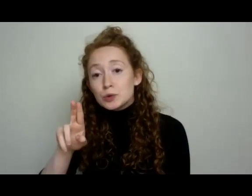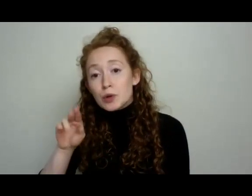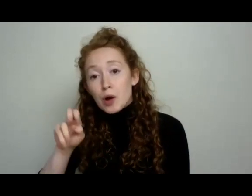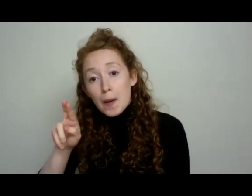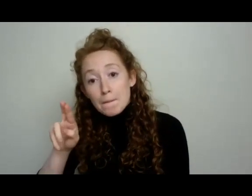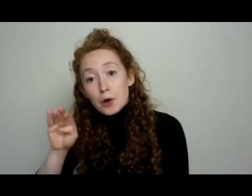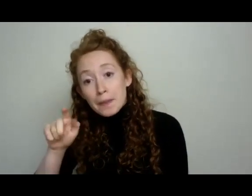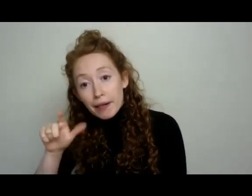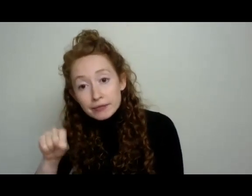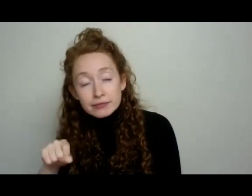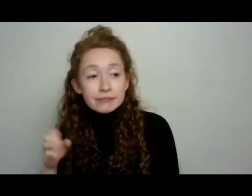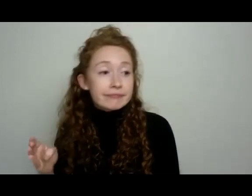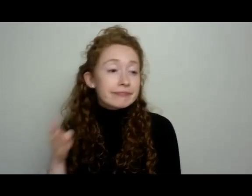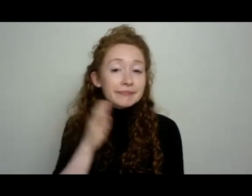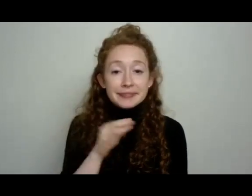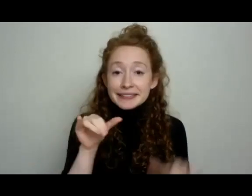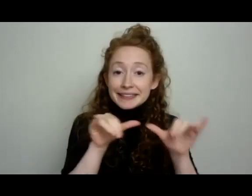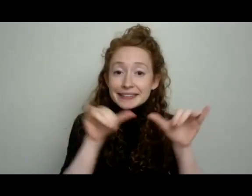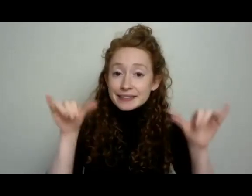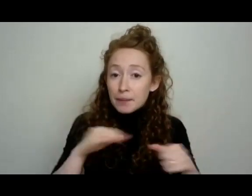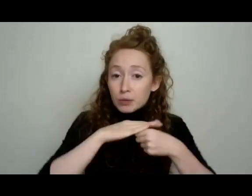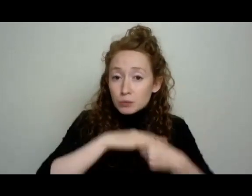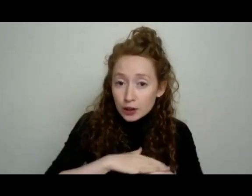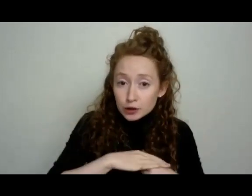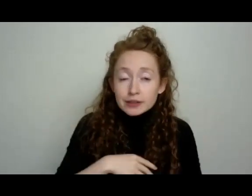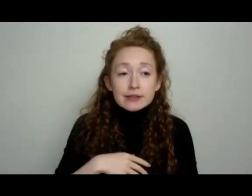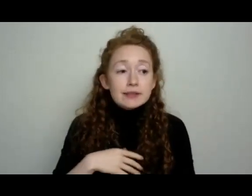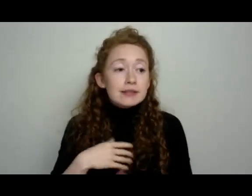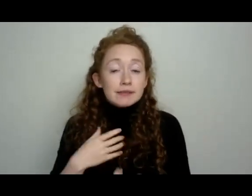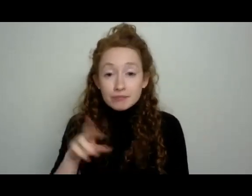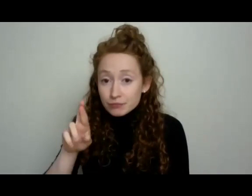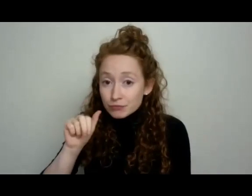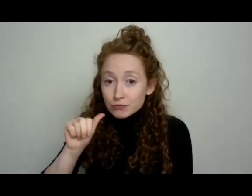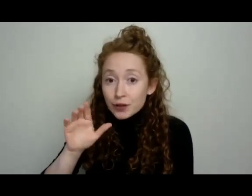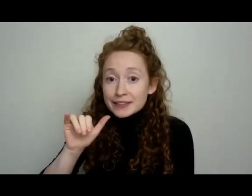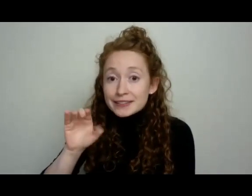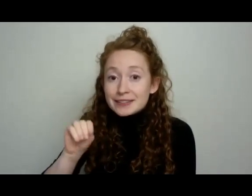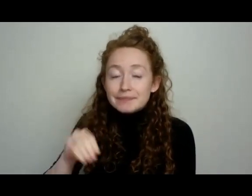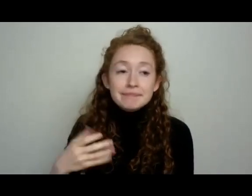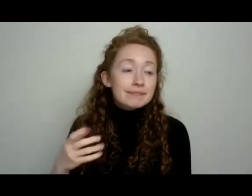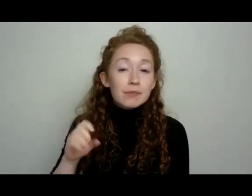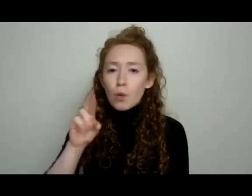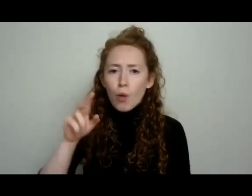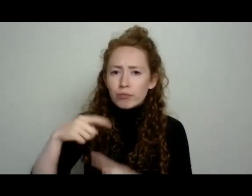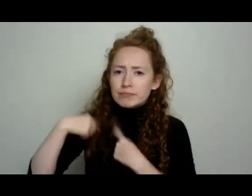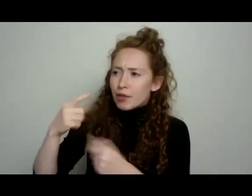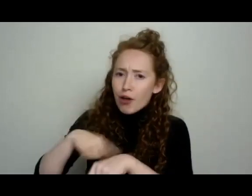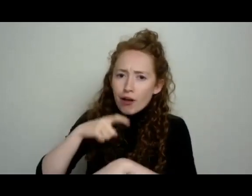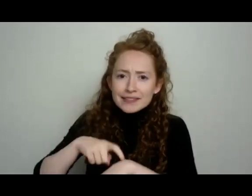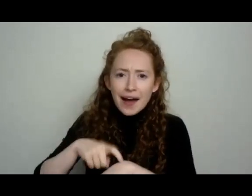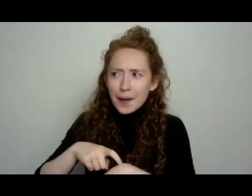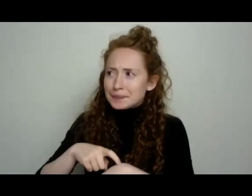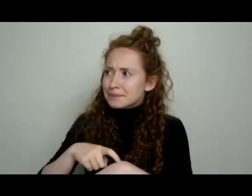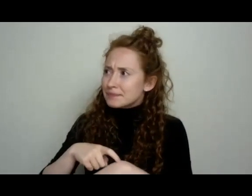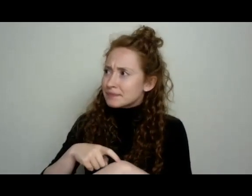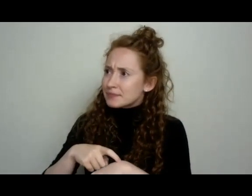racism, whether that is, it's been way too long since I hugged this person or told this person, I love them.